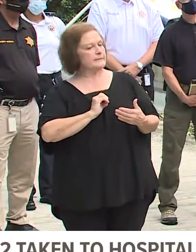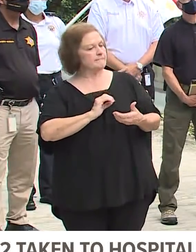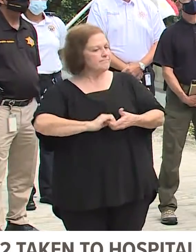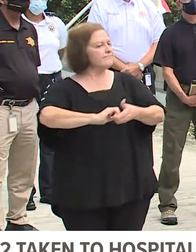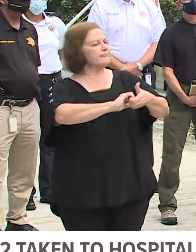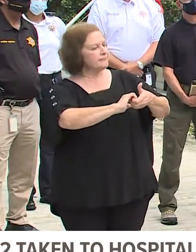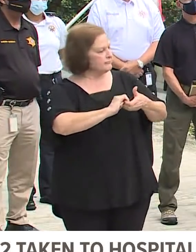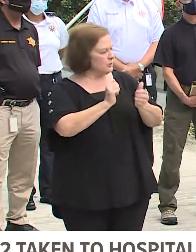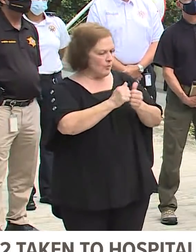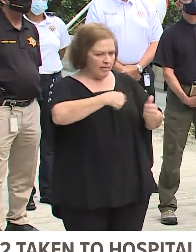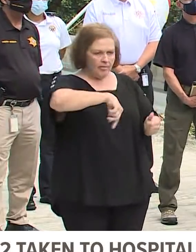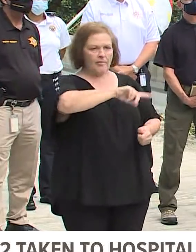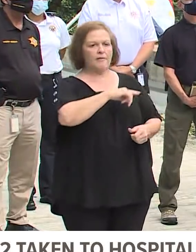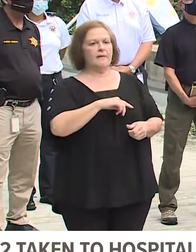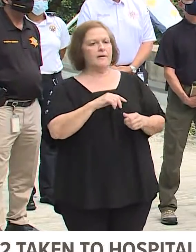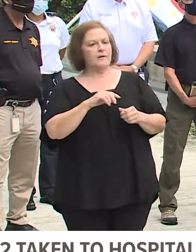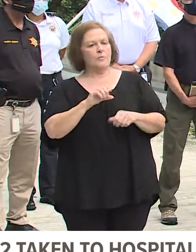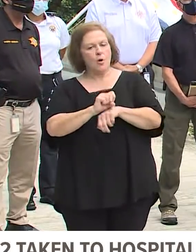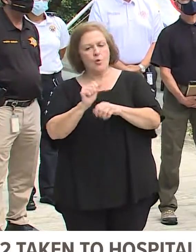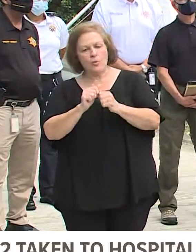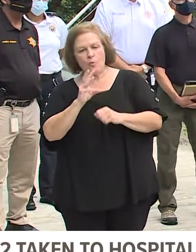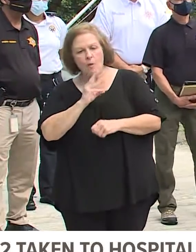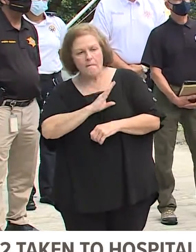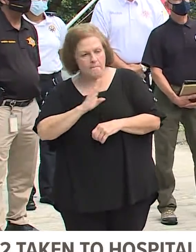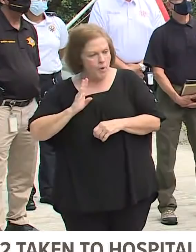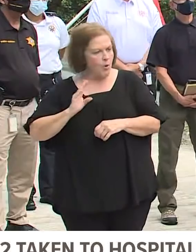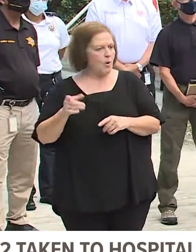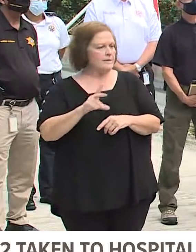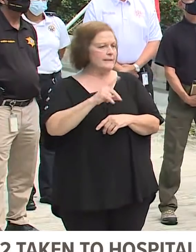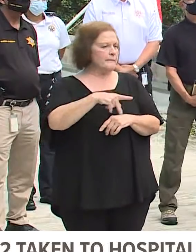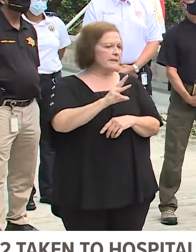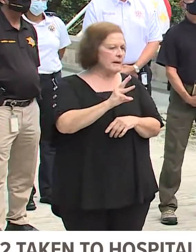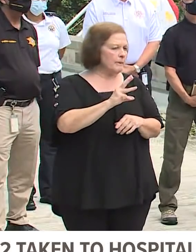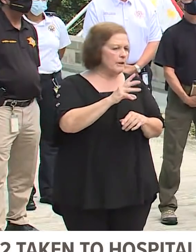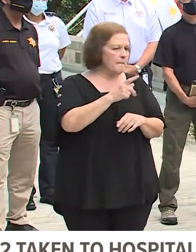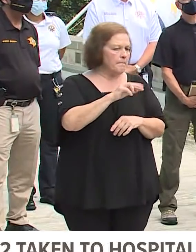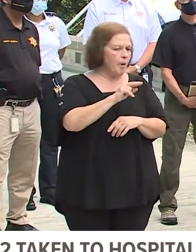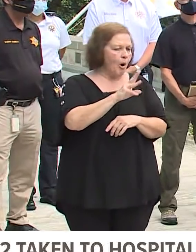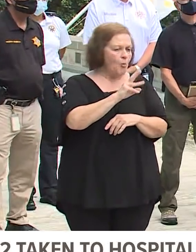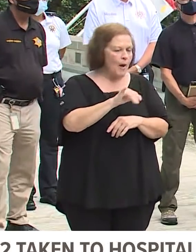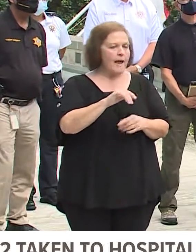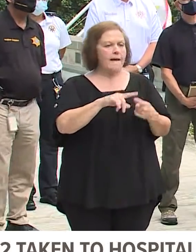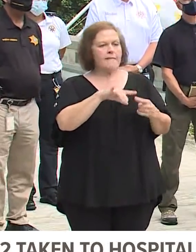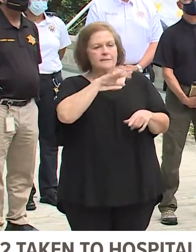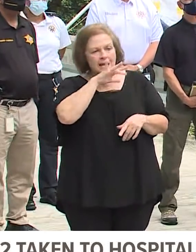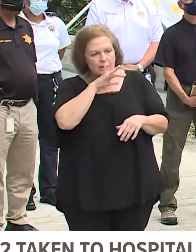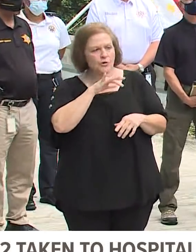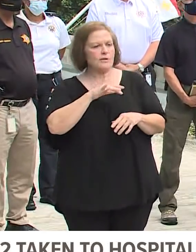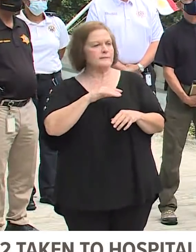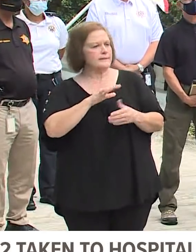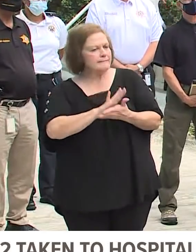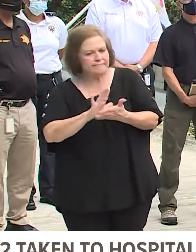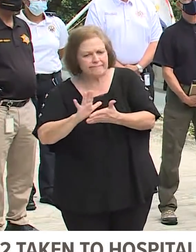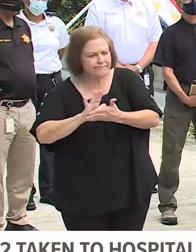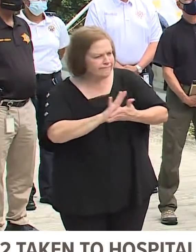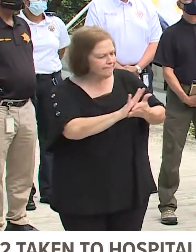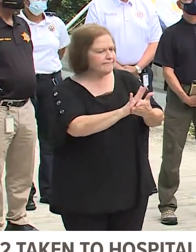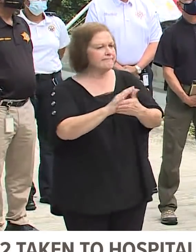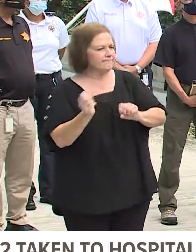water board doing things to keep our sewer system going the DPW Parkways and sanitation clearing our roads etc.